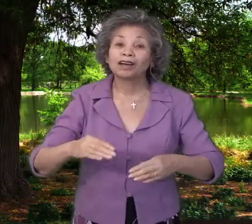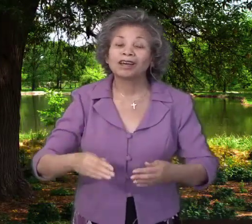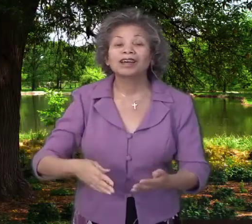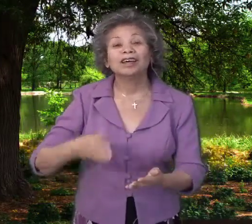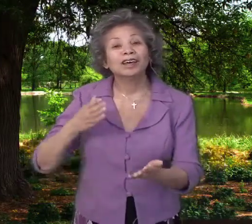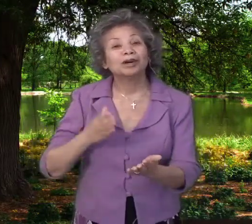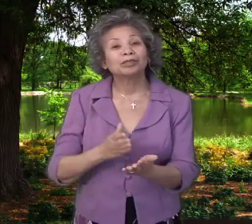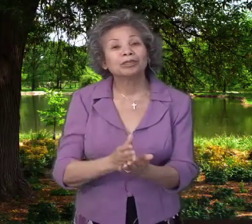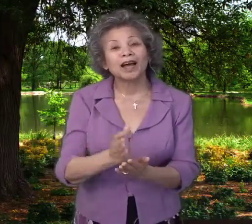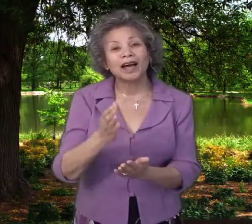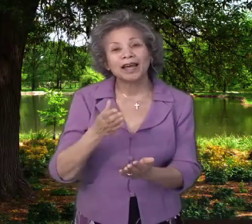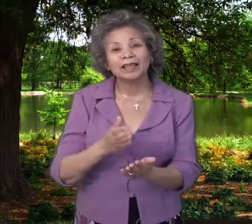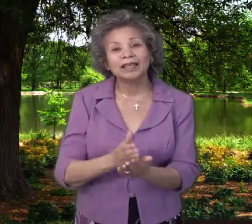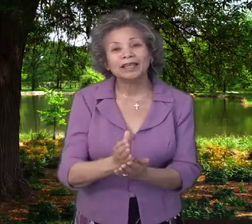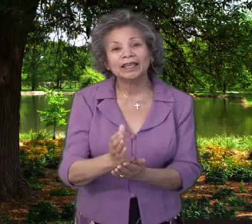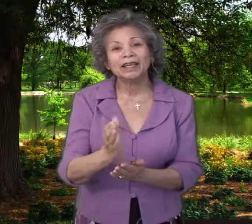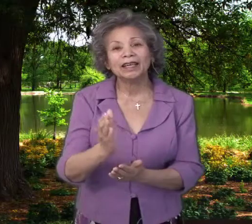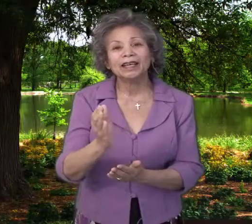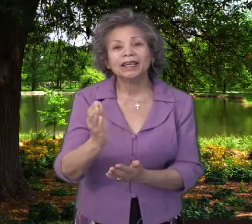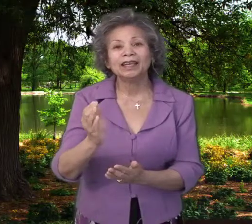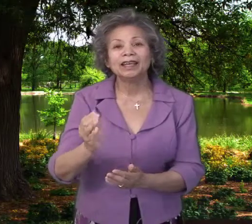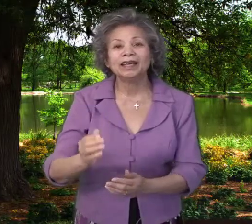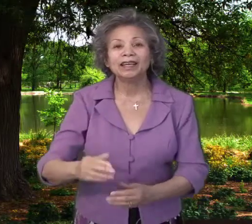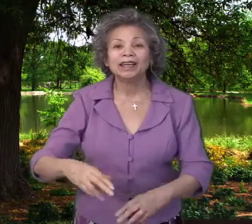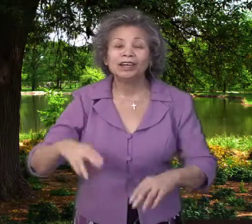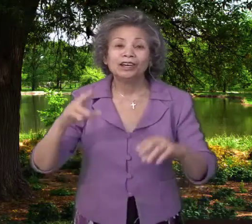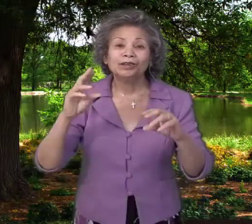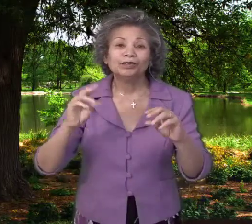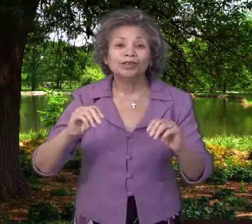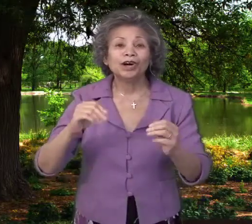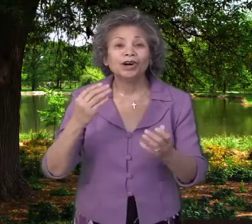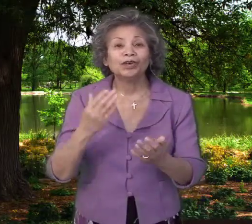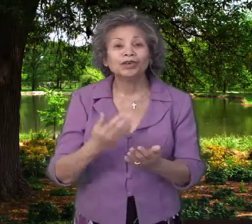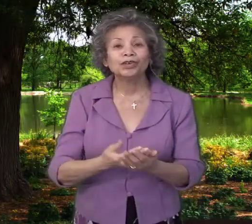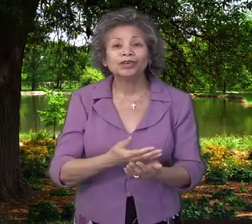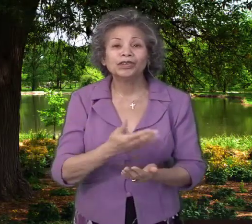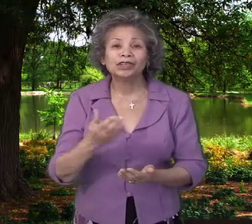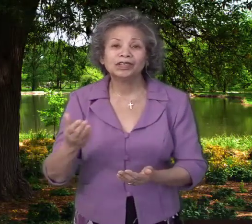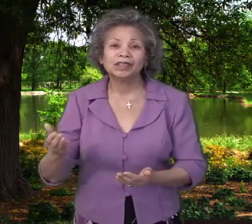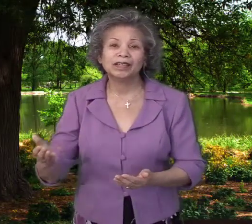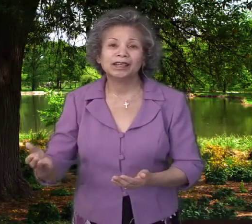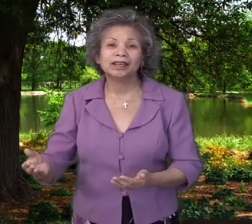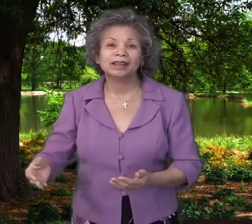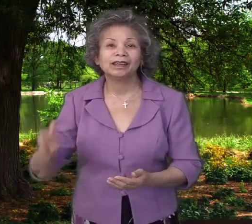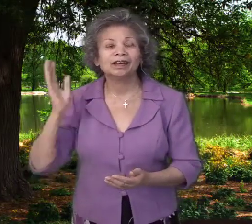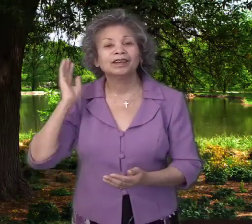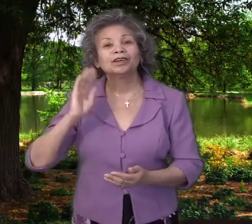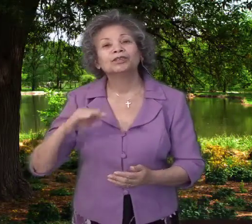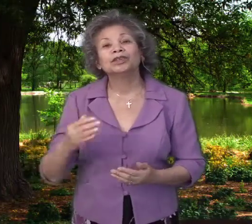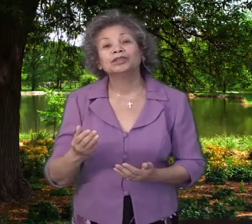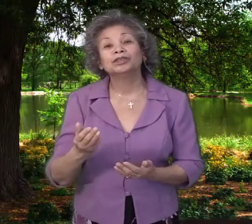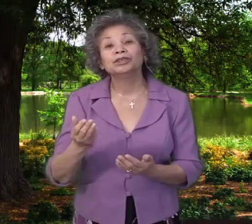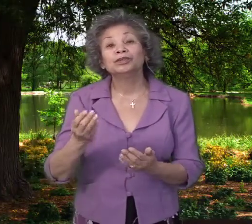uprightly. No good thing will you